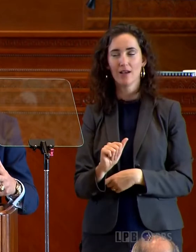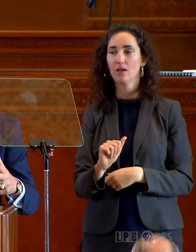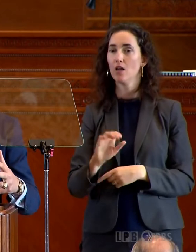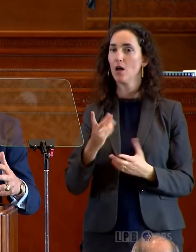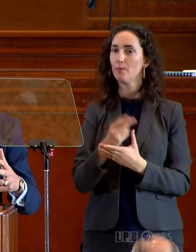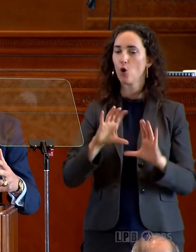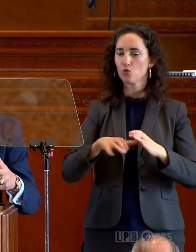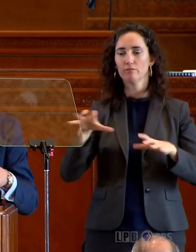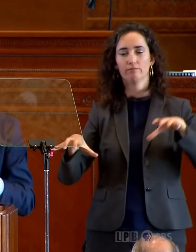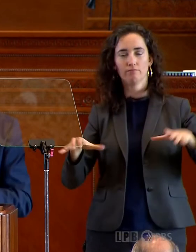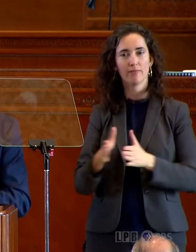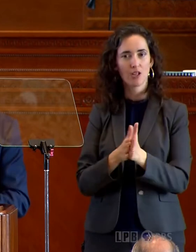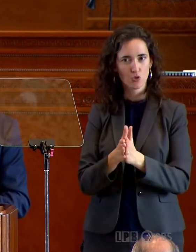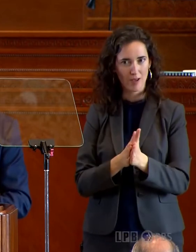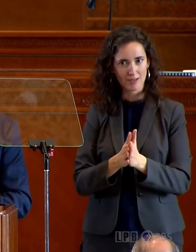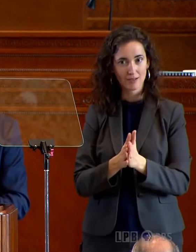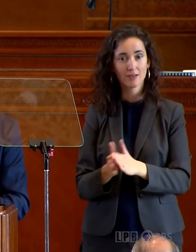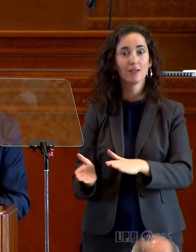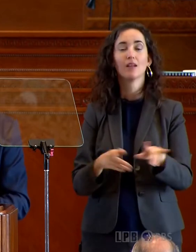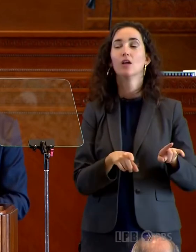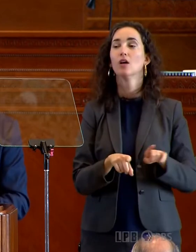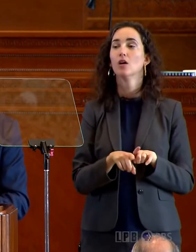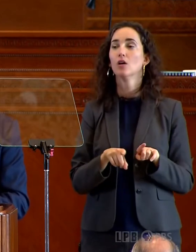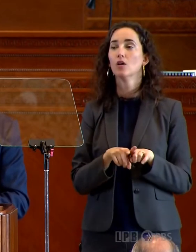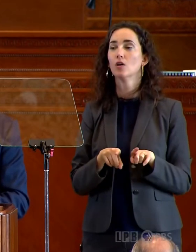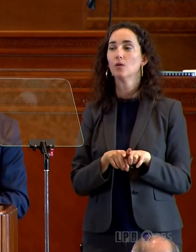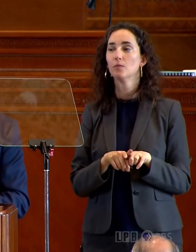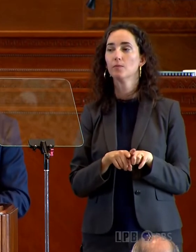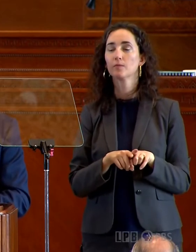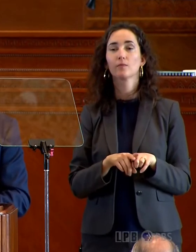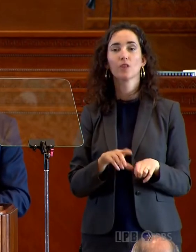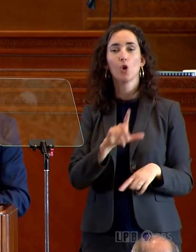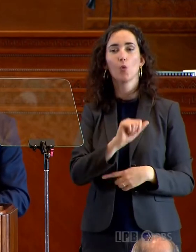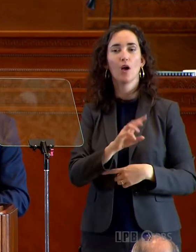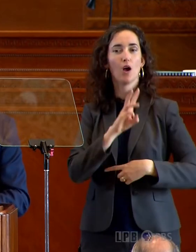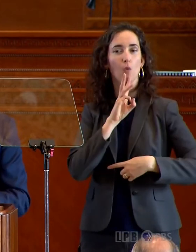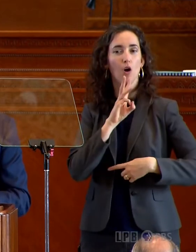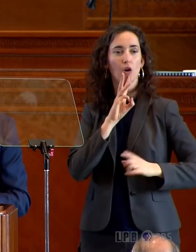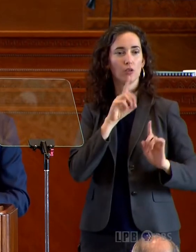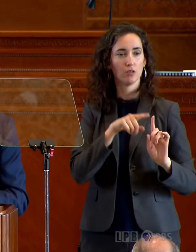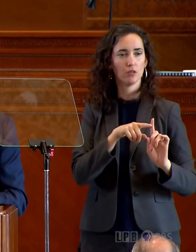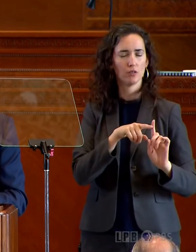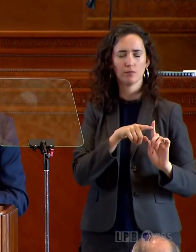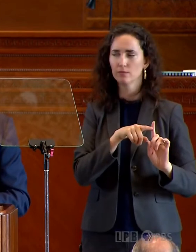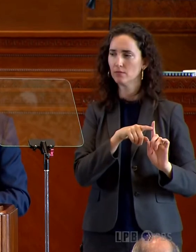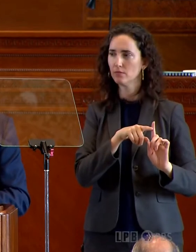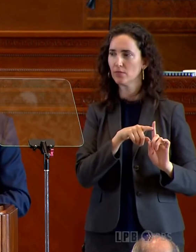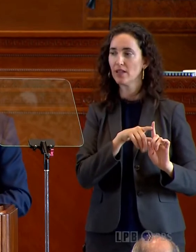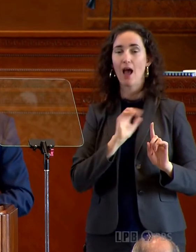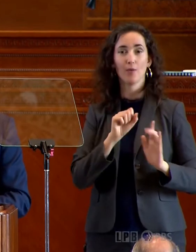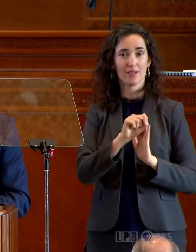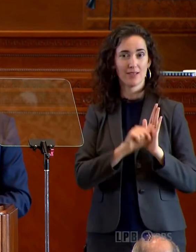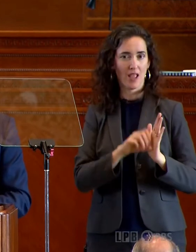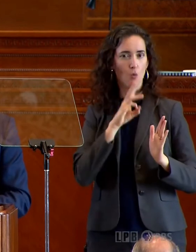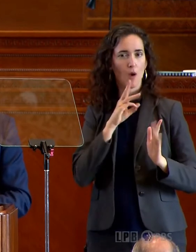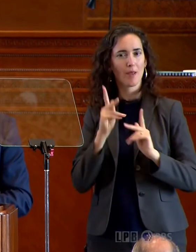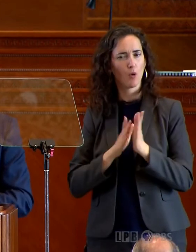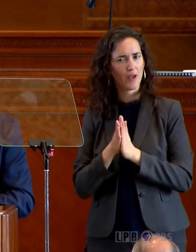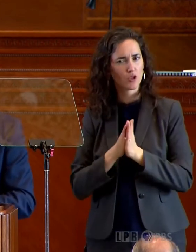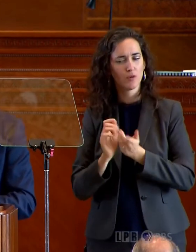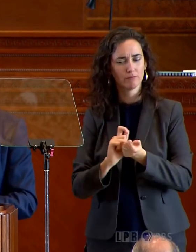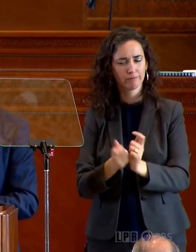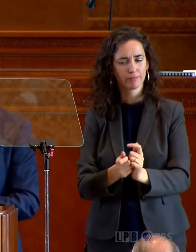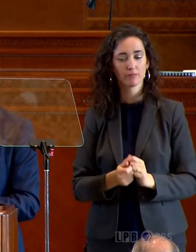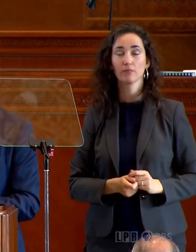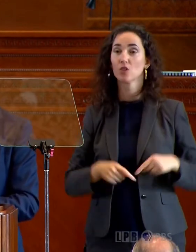There's also strong interest in wind energy development in Louisiana waters from stakeholders, our state waters. So